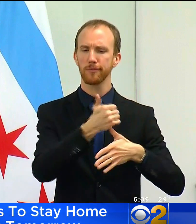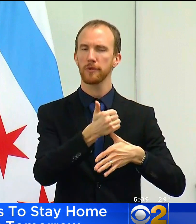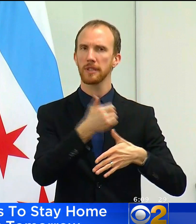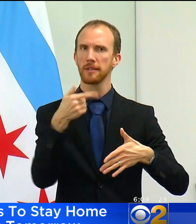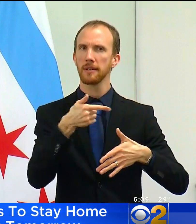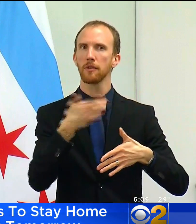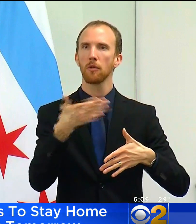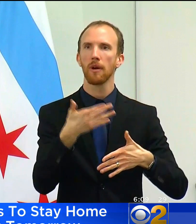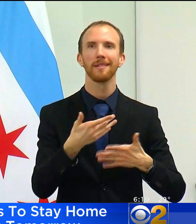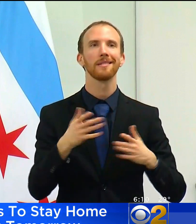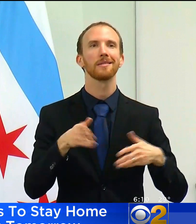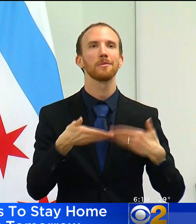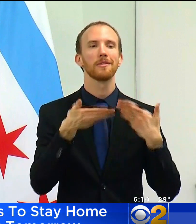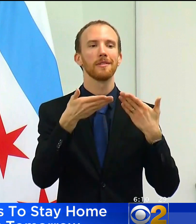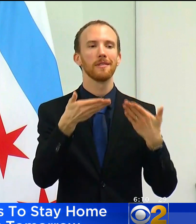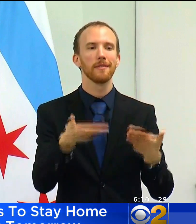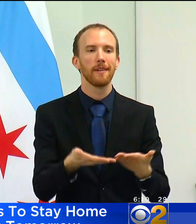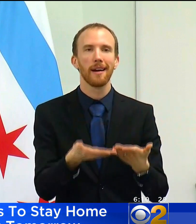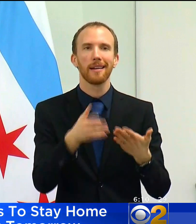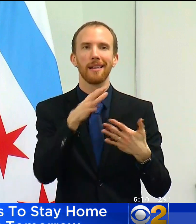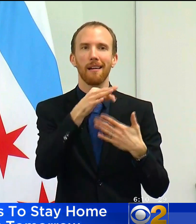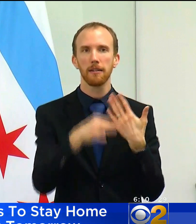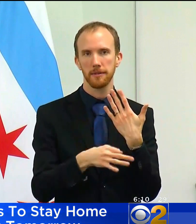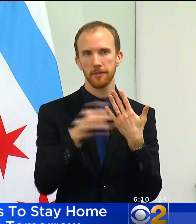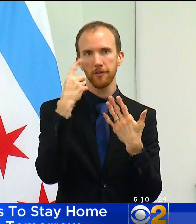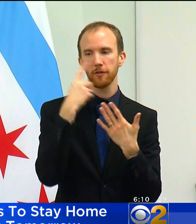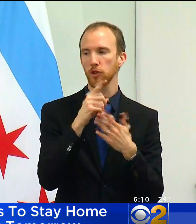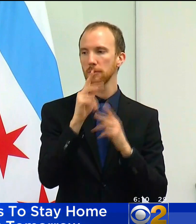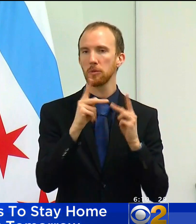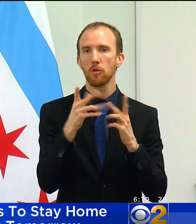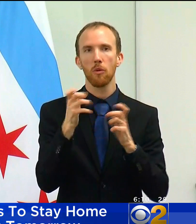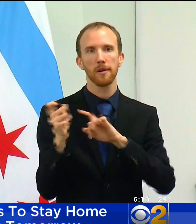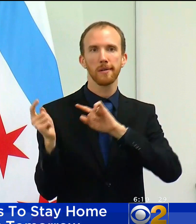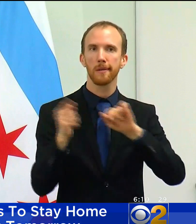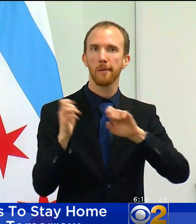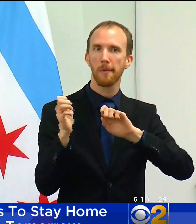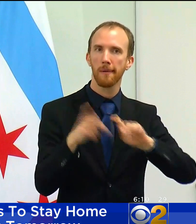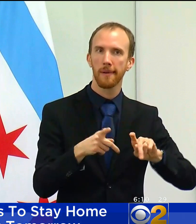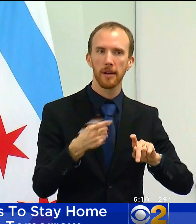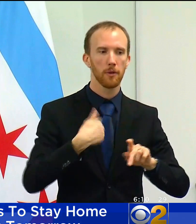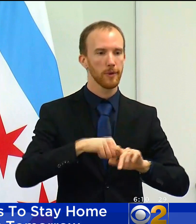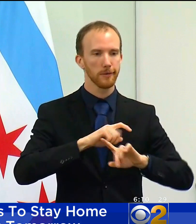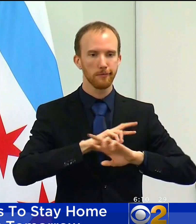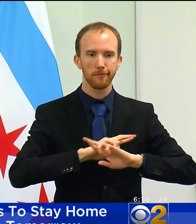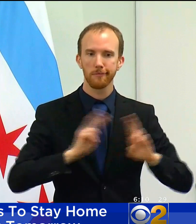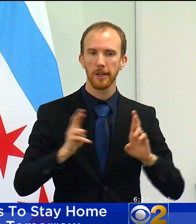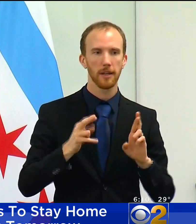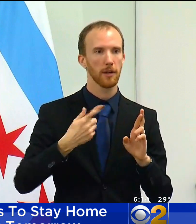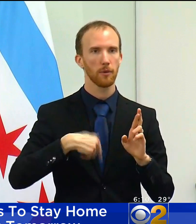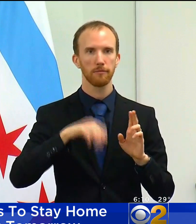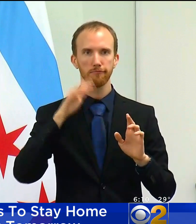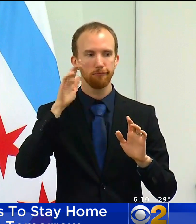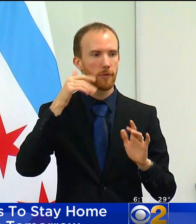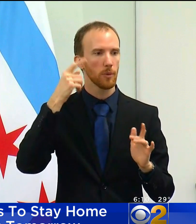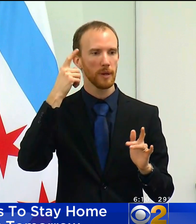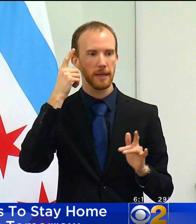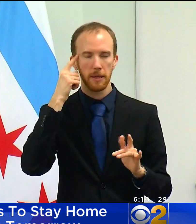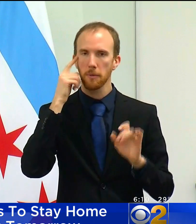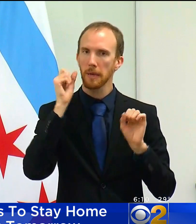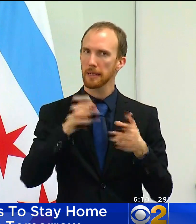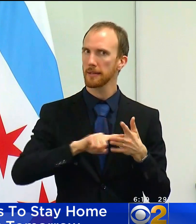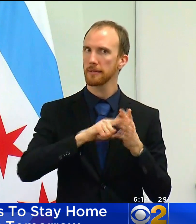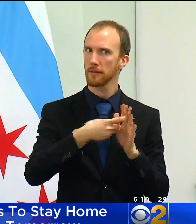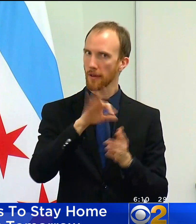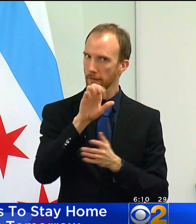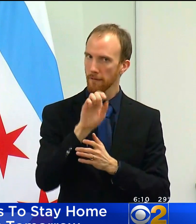for students and families that choose to do so. We remain steadfast in our commitment to return to in person learning on February 1st next